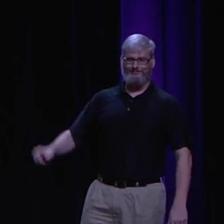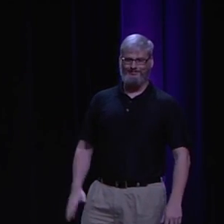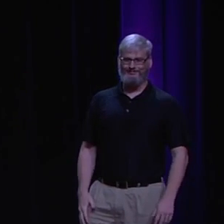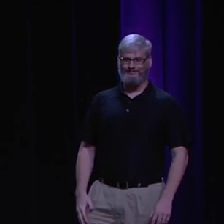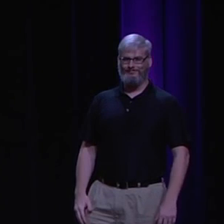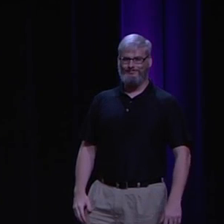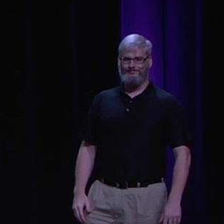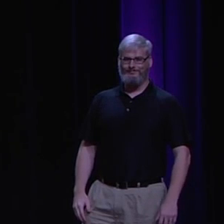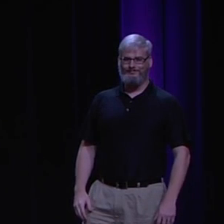there is one Lord.